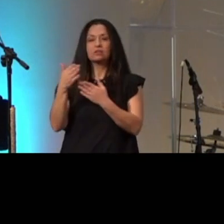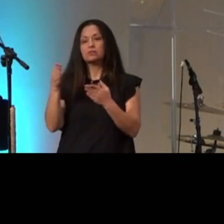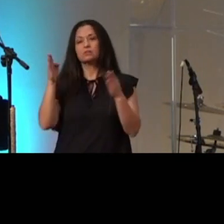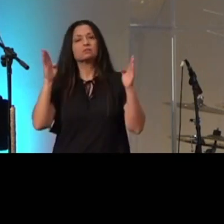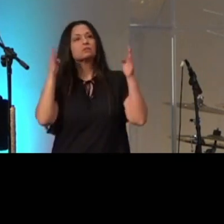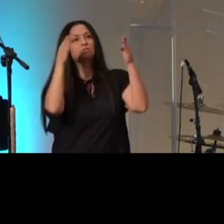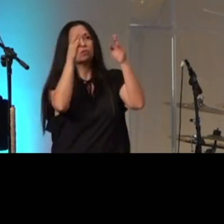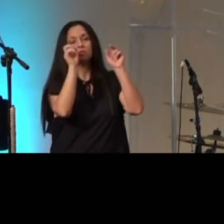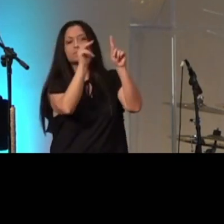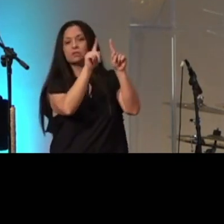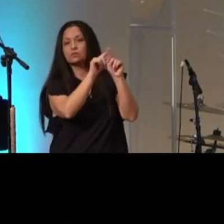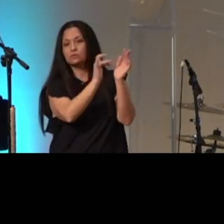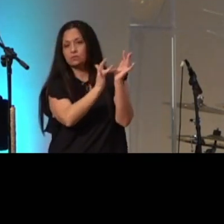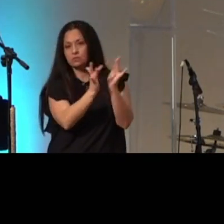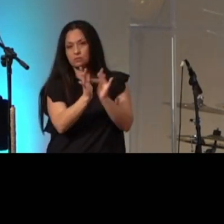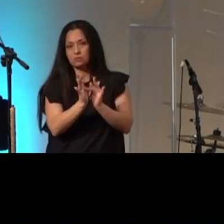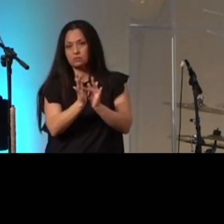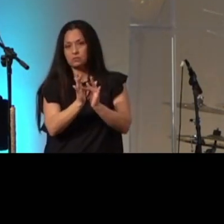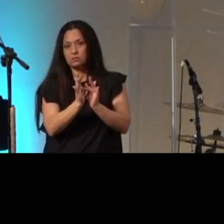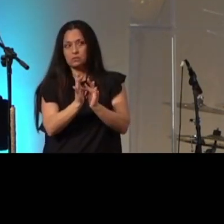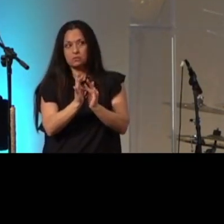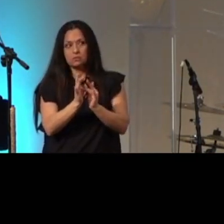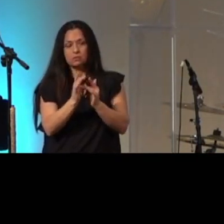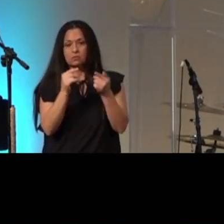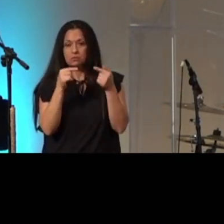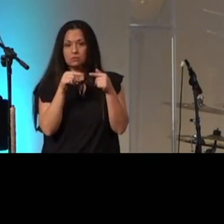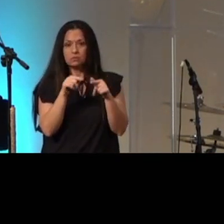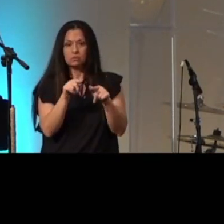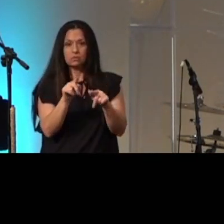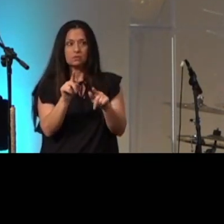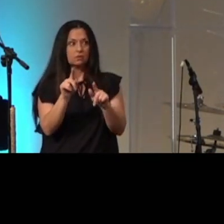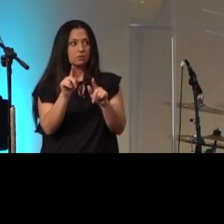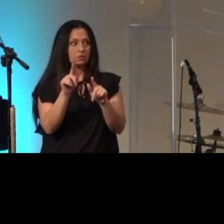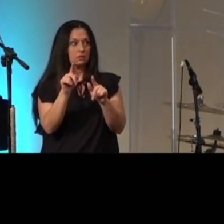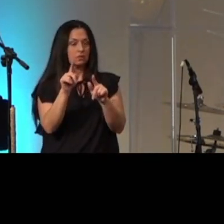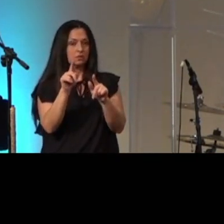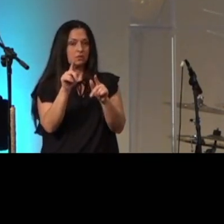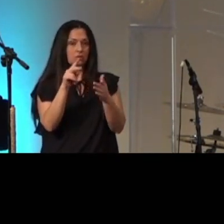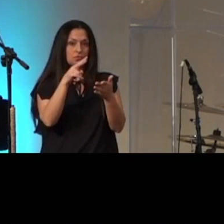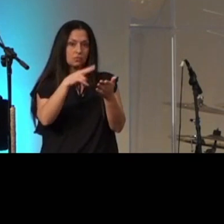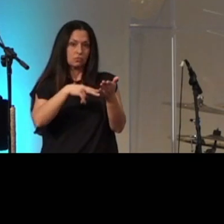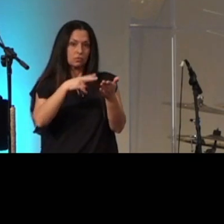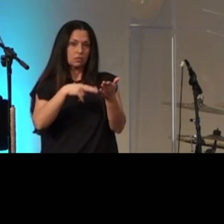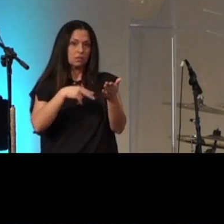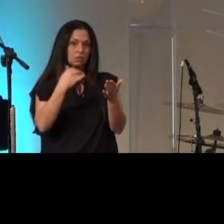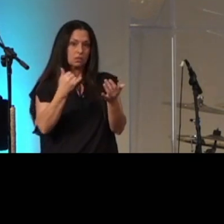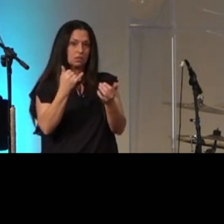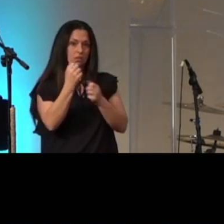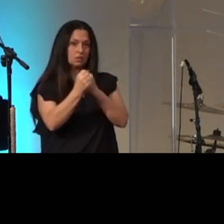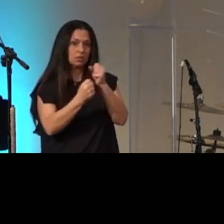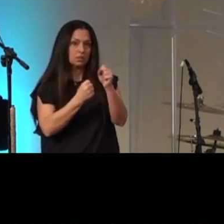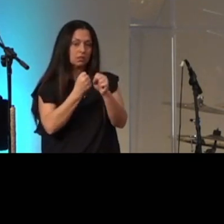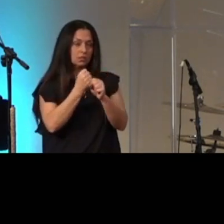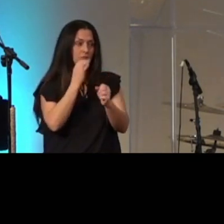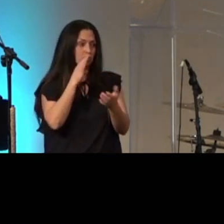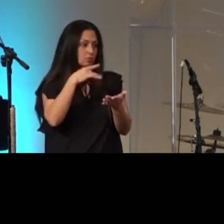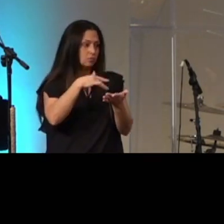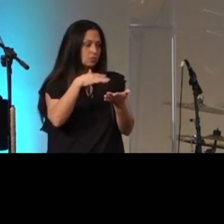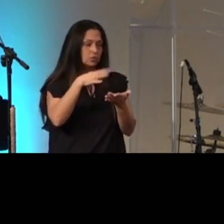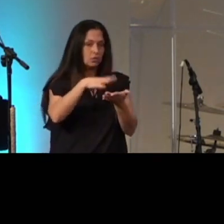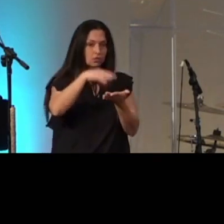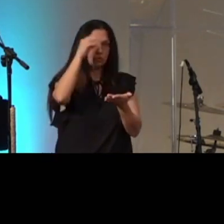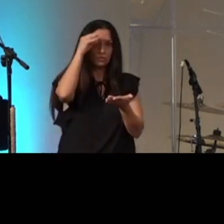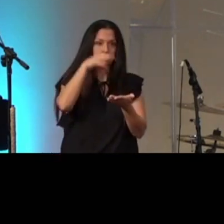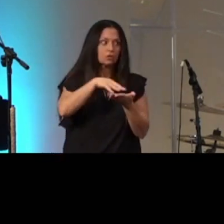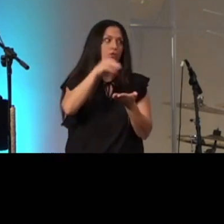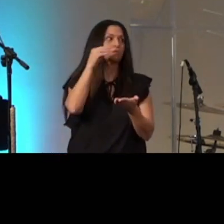back on Jesus as we walk through this sermon this year we're going to get eventually to Matthew chapter 6